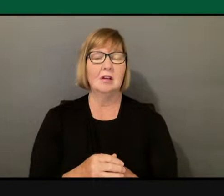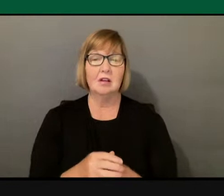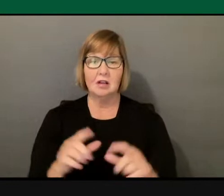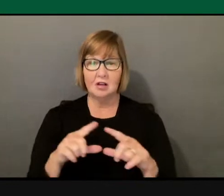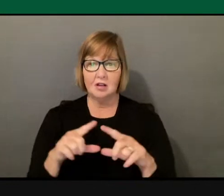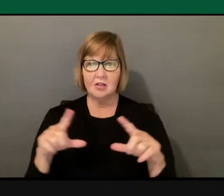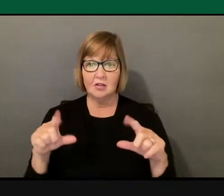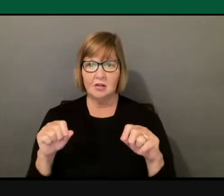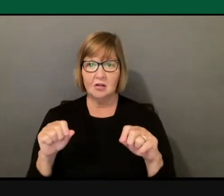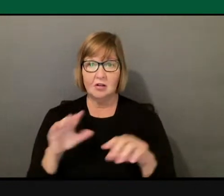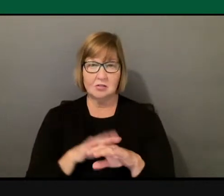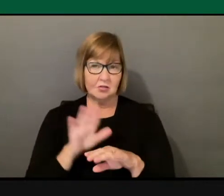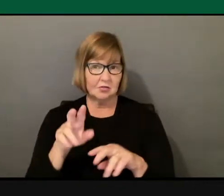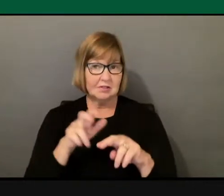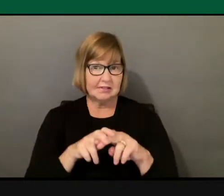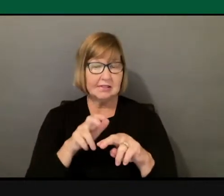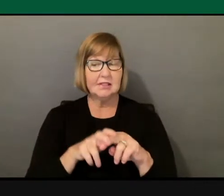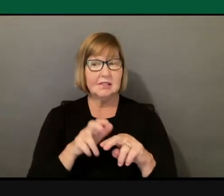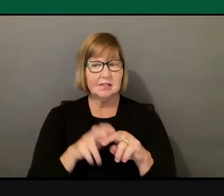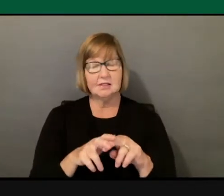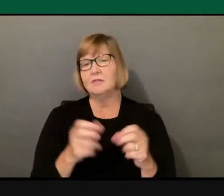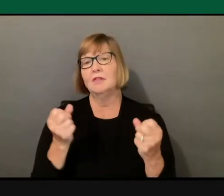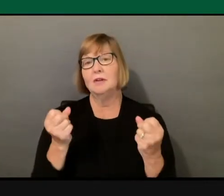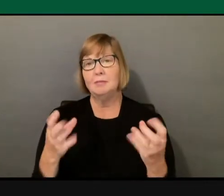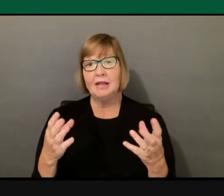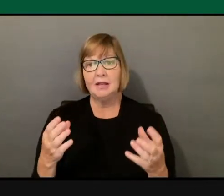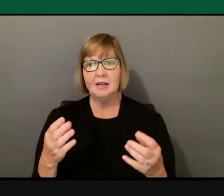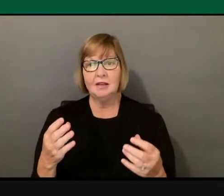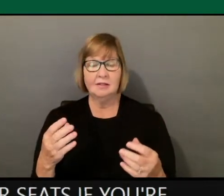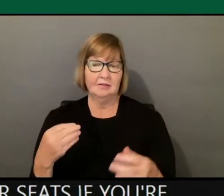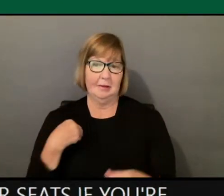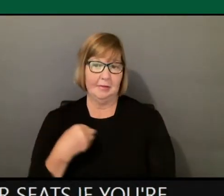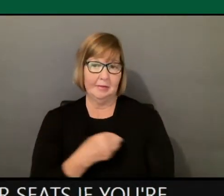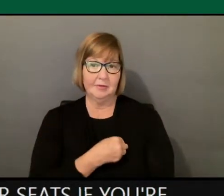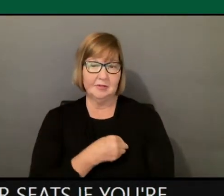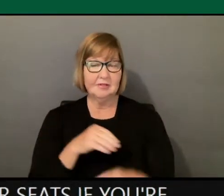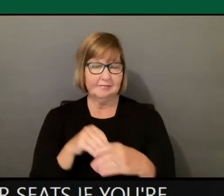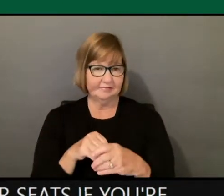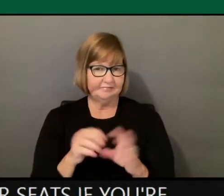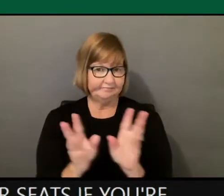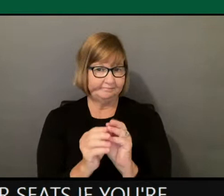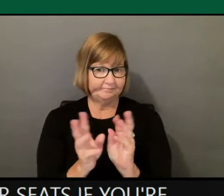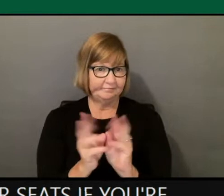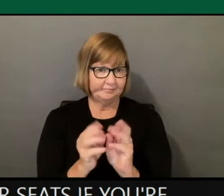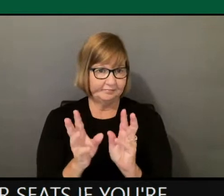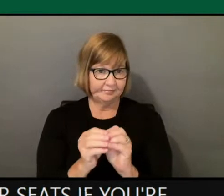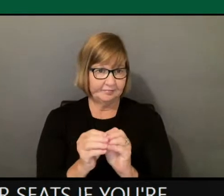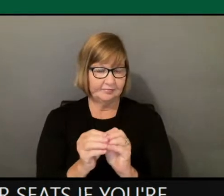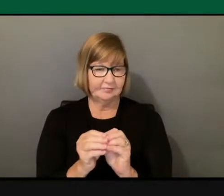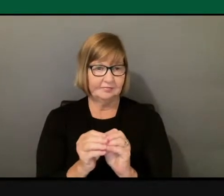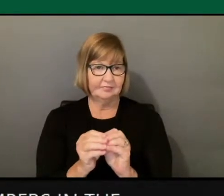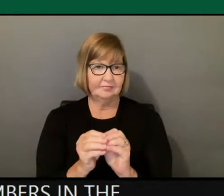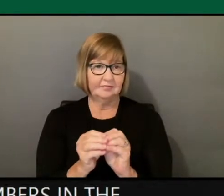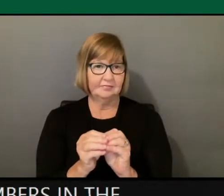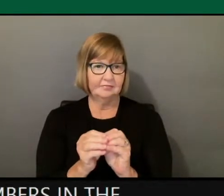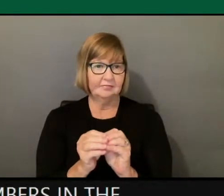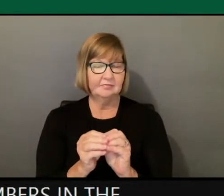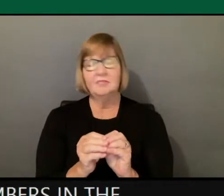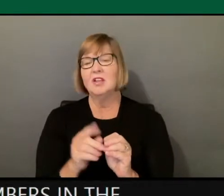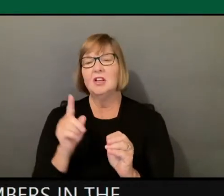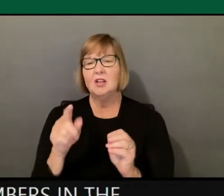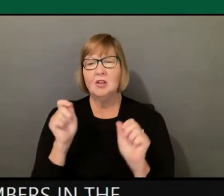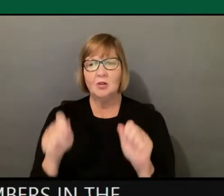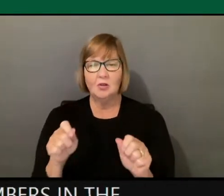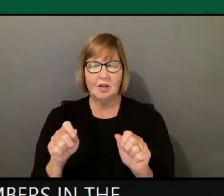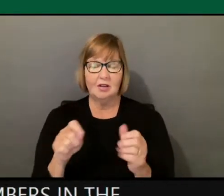if you're in the audience. know we have a lot of members in our webinar. So, at the end of panel two, you can write down questions and pass them